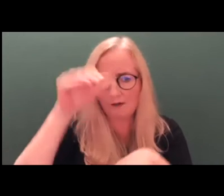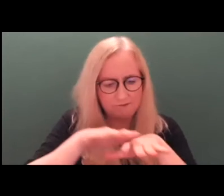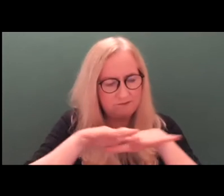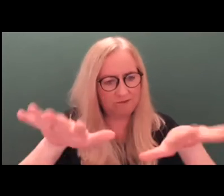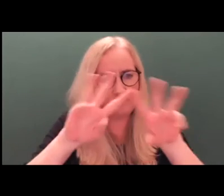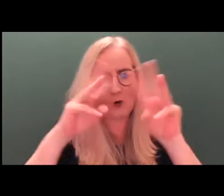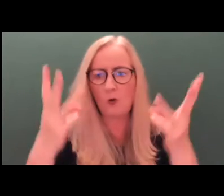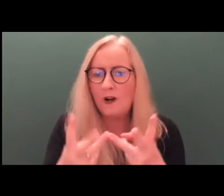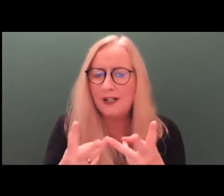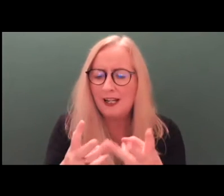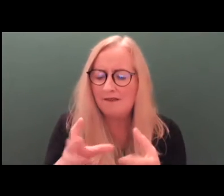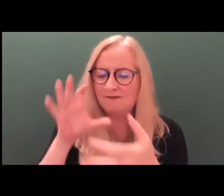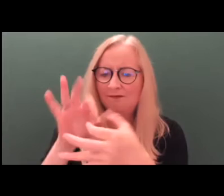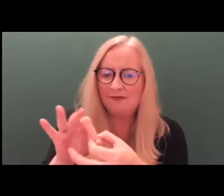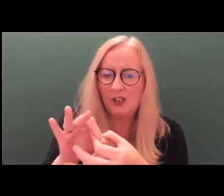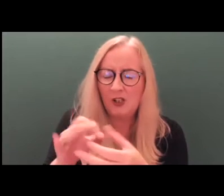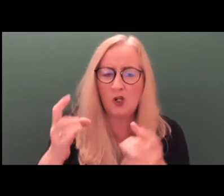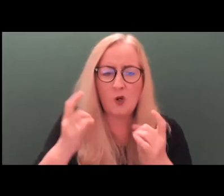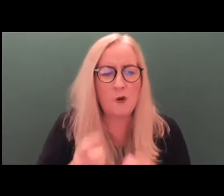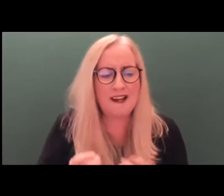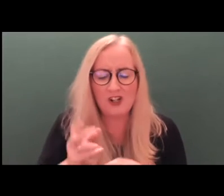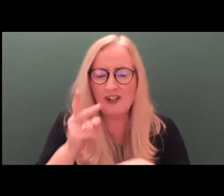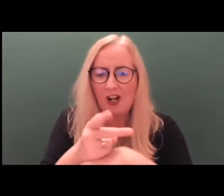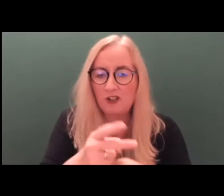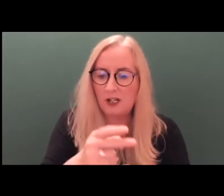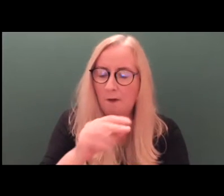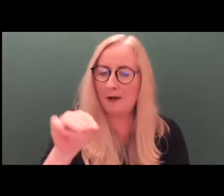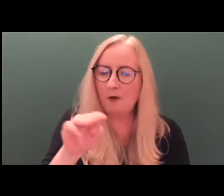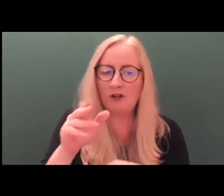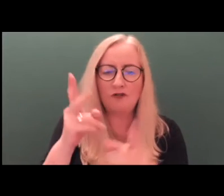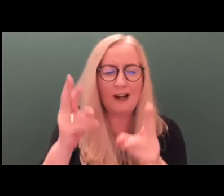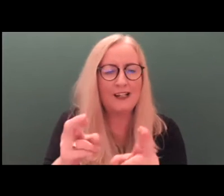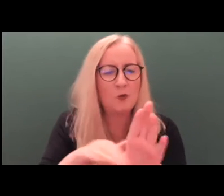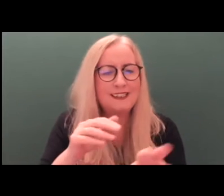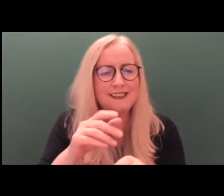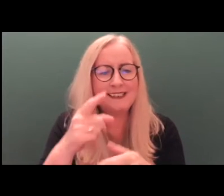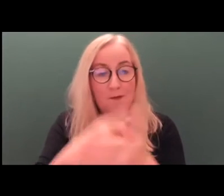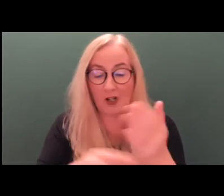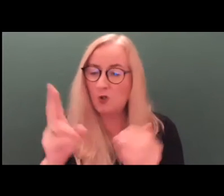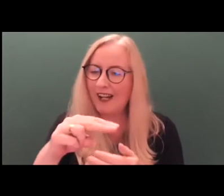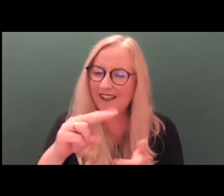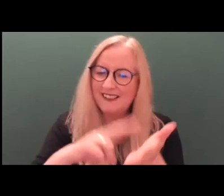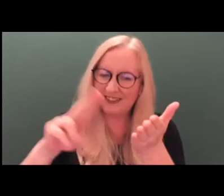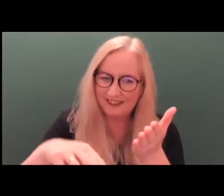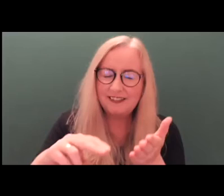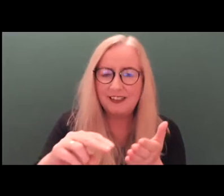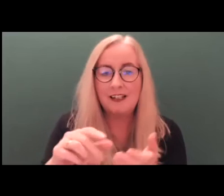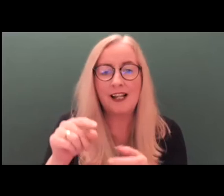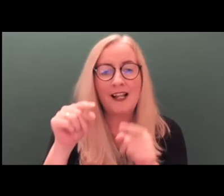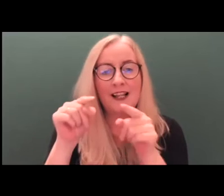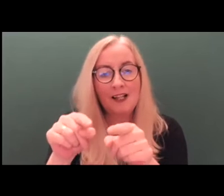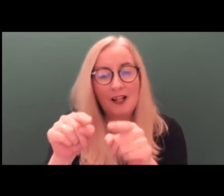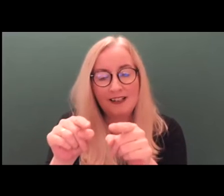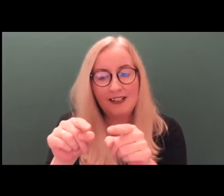especially in connection with the UN Convention on the Rights of Persons with Disabilities. Our service is furthered